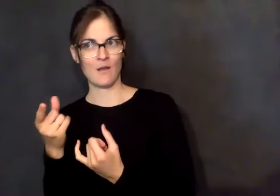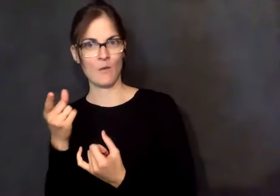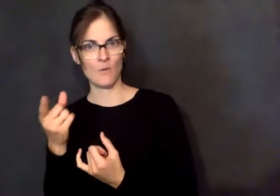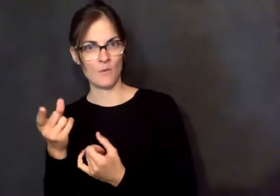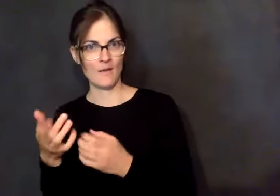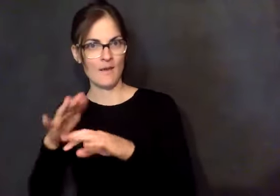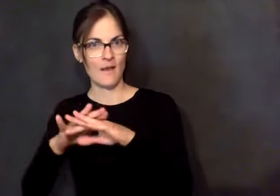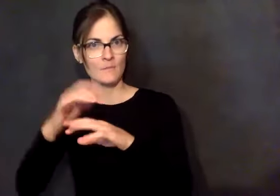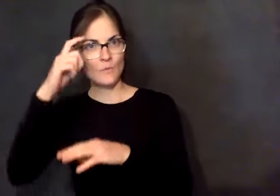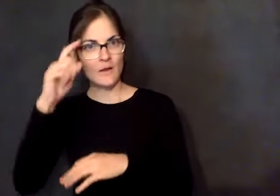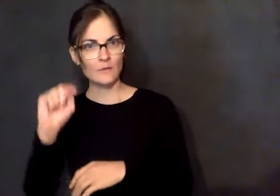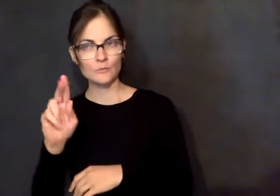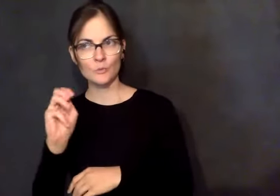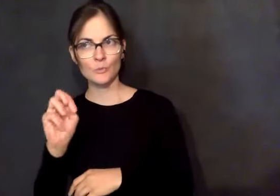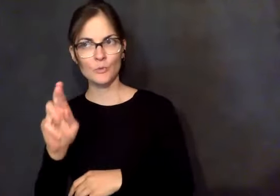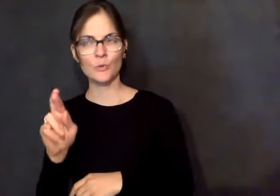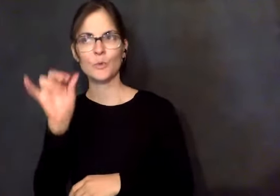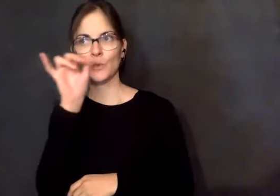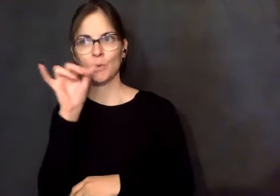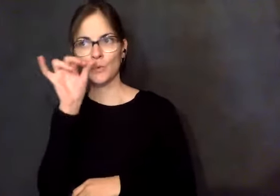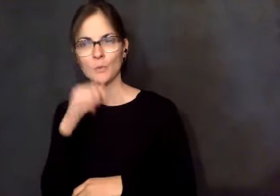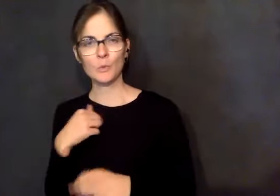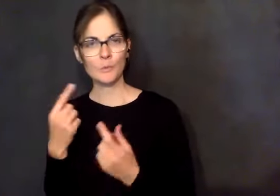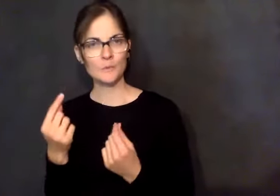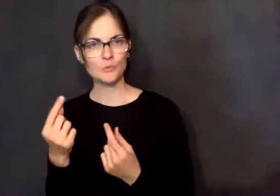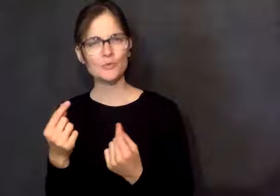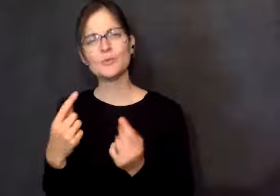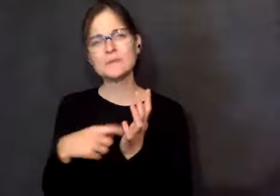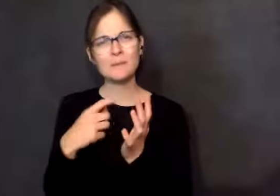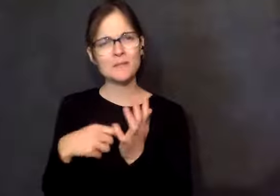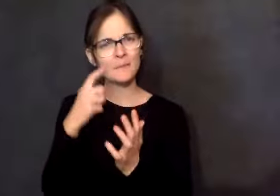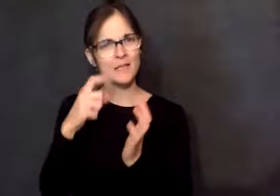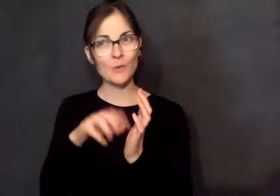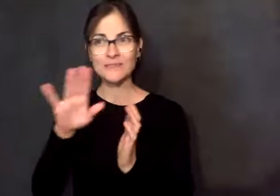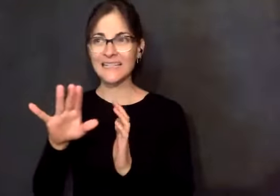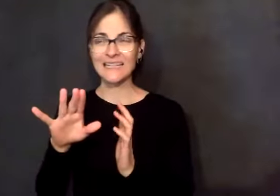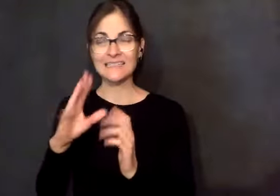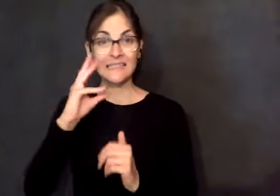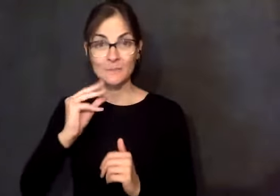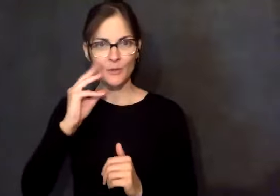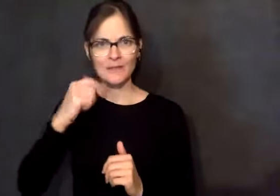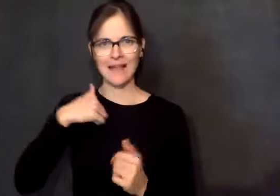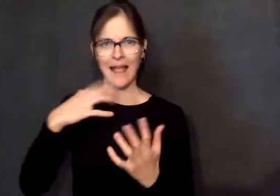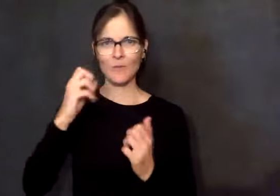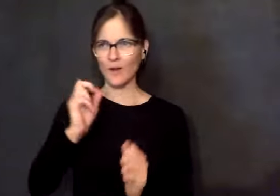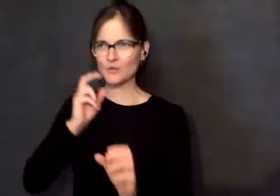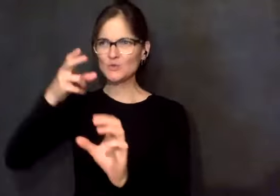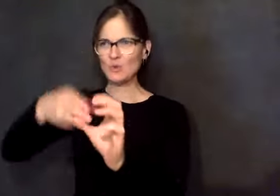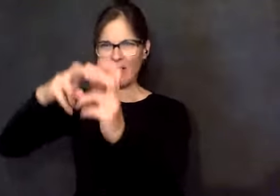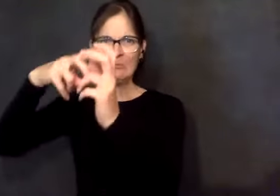didn't get the FO from him once in a conversation, I didn't count it. It's like we really had a good conversation. And he lived with me for